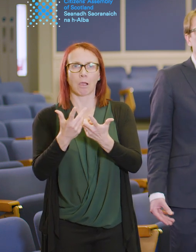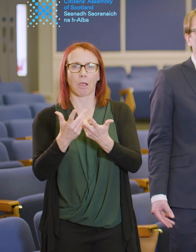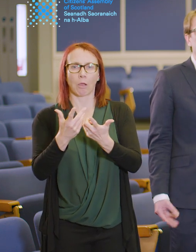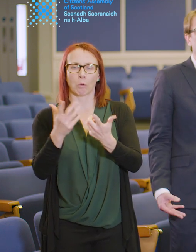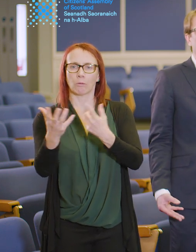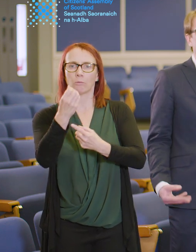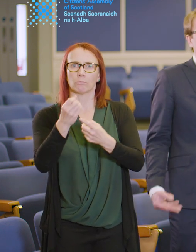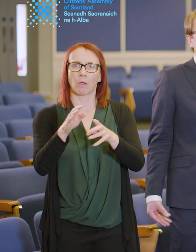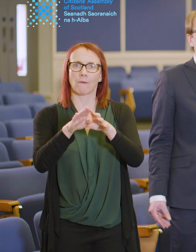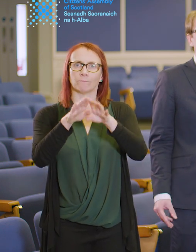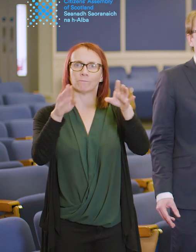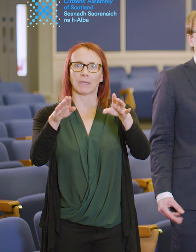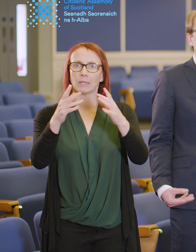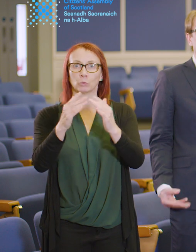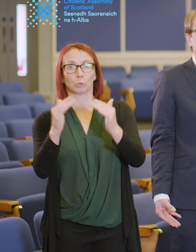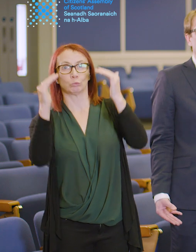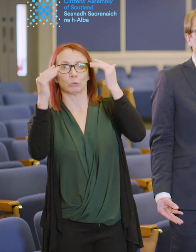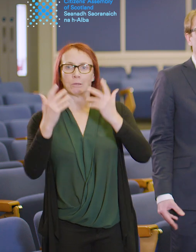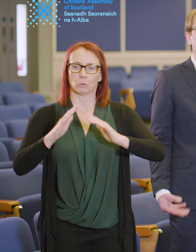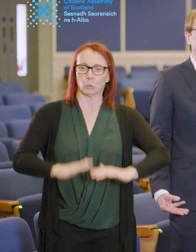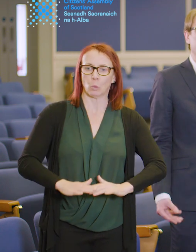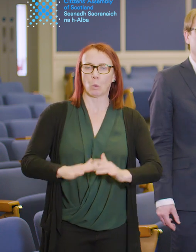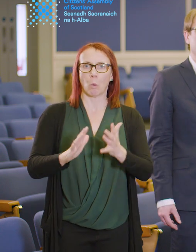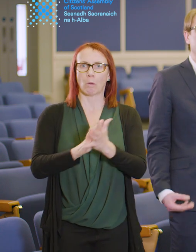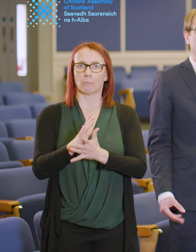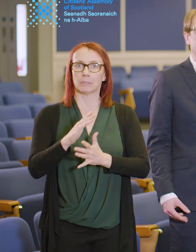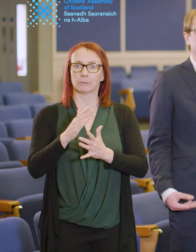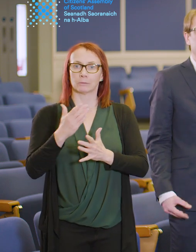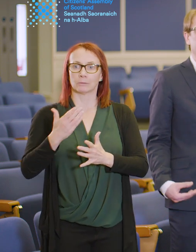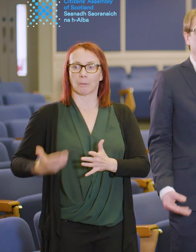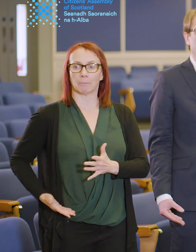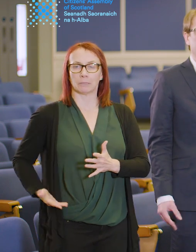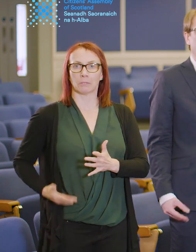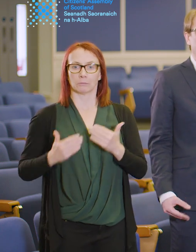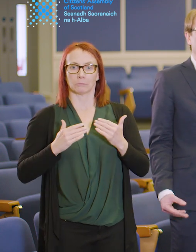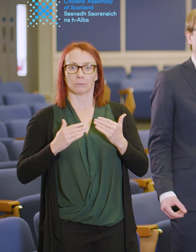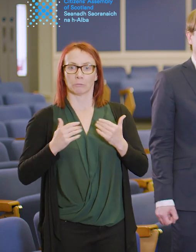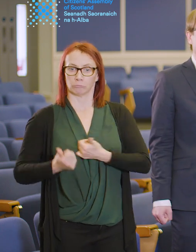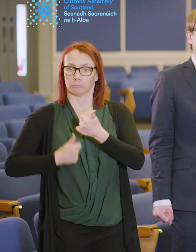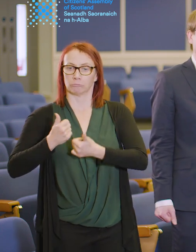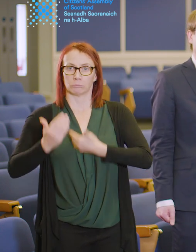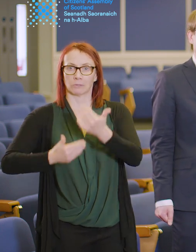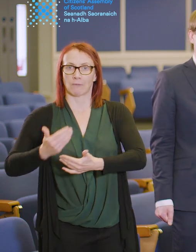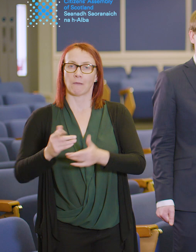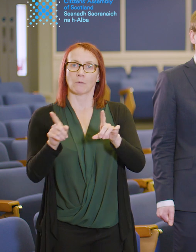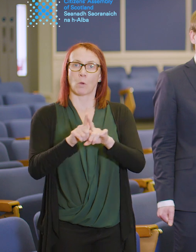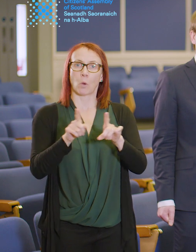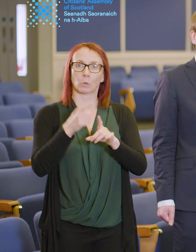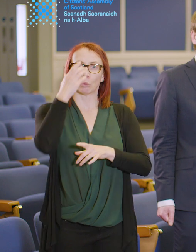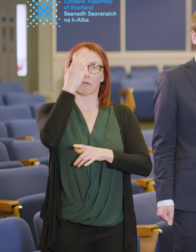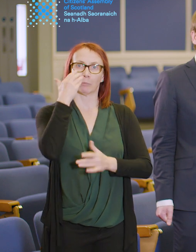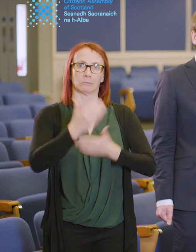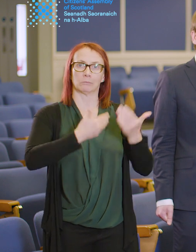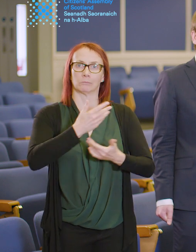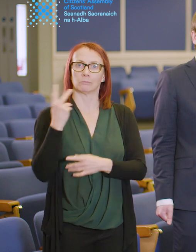but one that's not too high not too low that lets businesses thrive but gives government the resources it needs to survive as well as not being too complicated for our members.